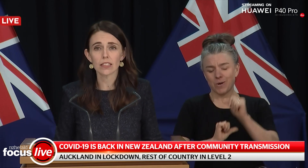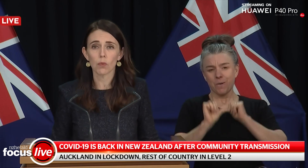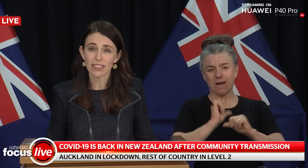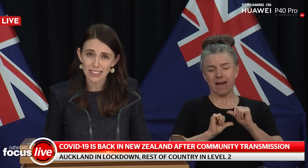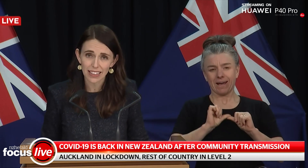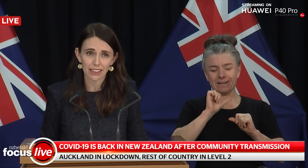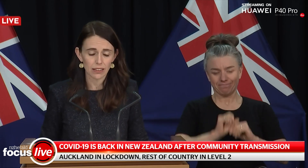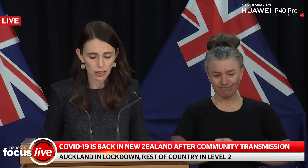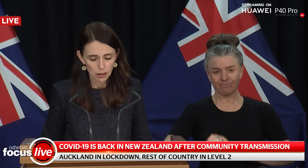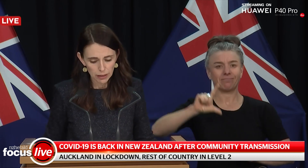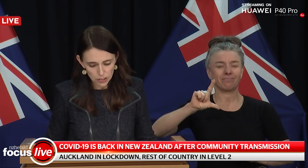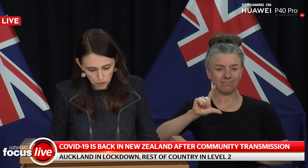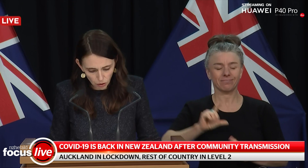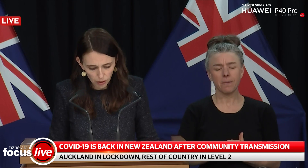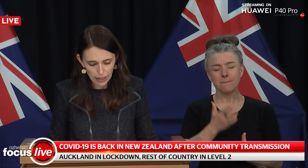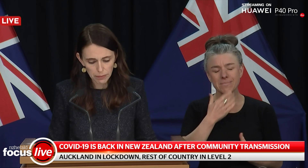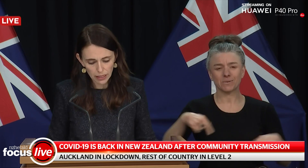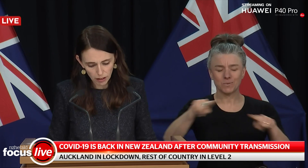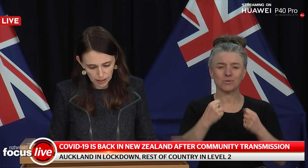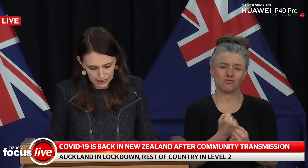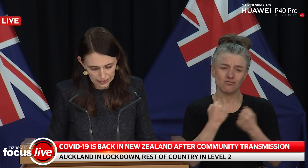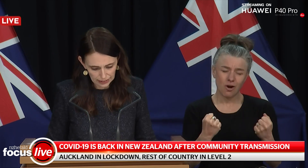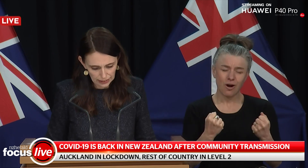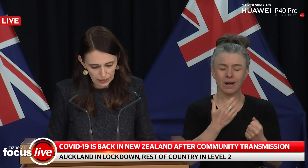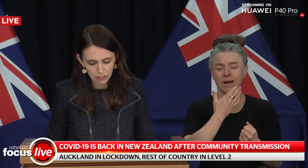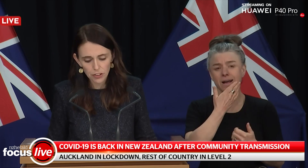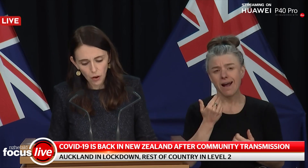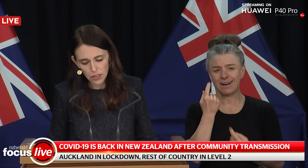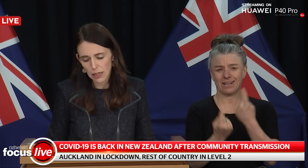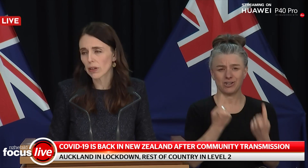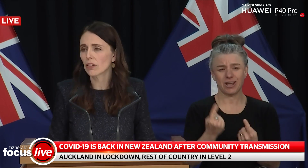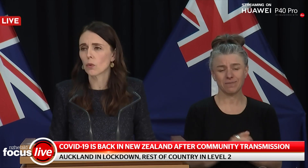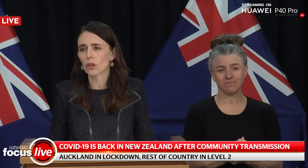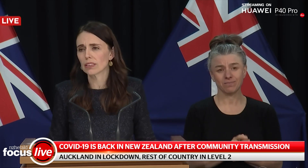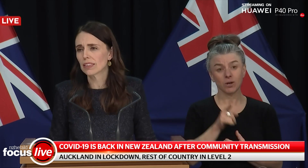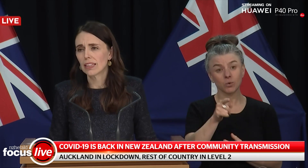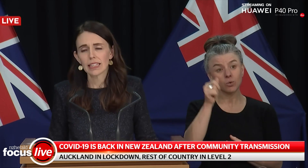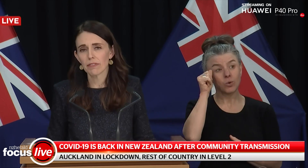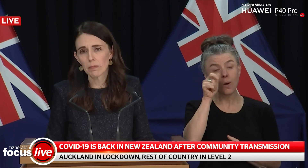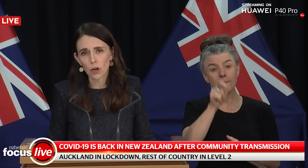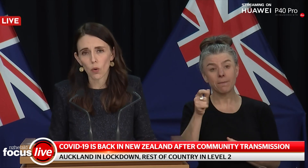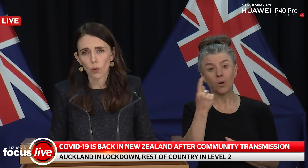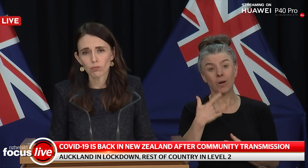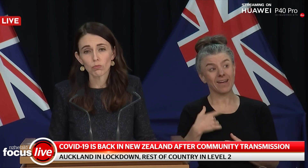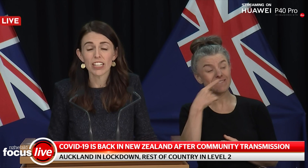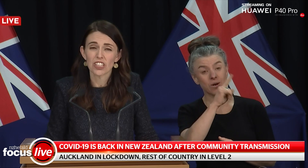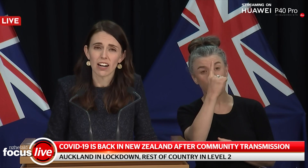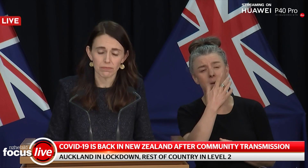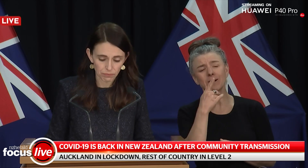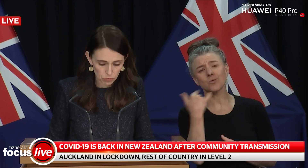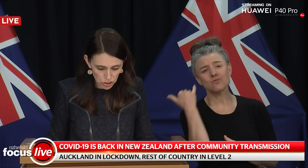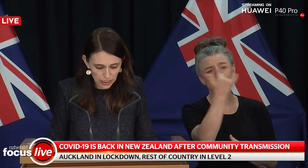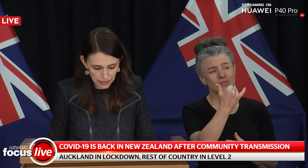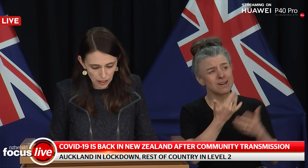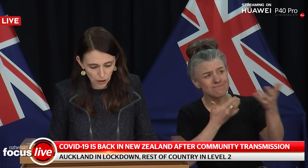Zealanders to once again be strong and be kind. If you know someone in Auckland, give them a call, reach